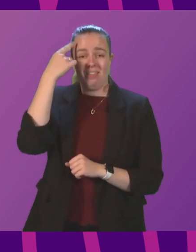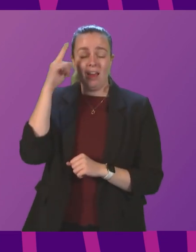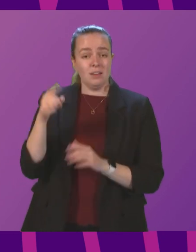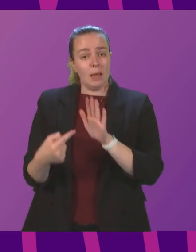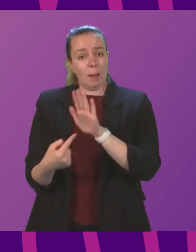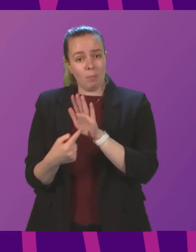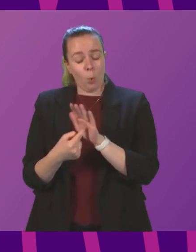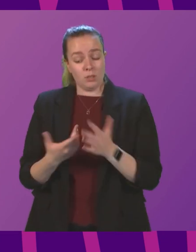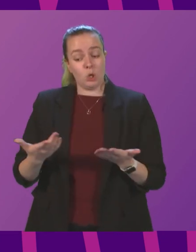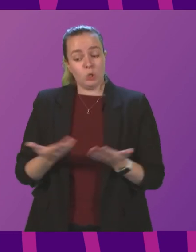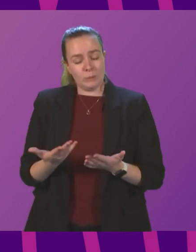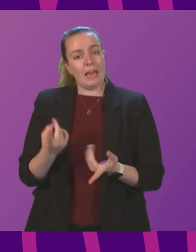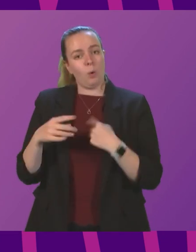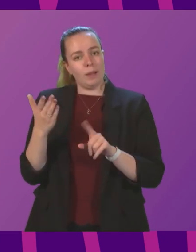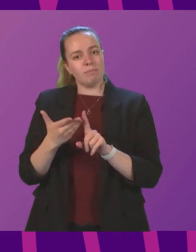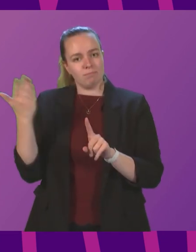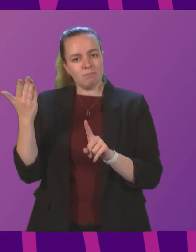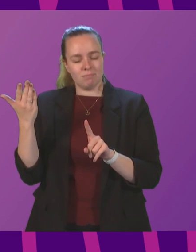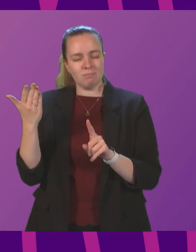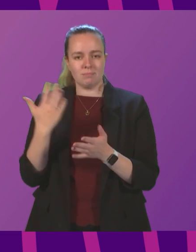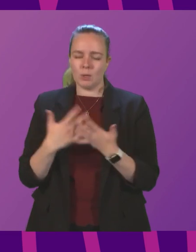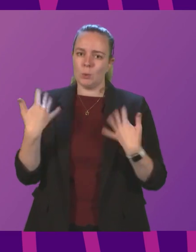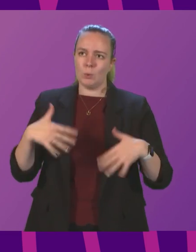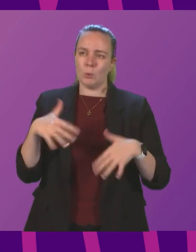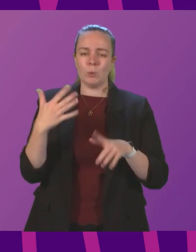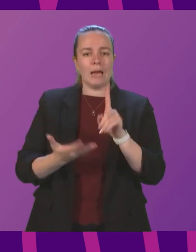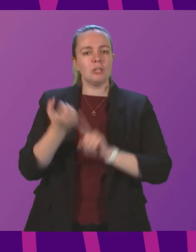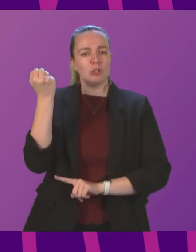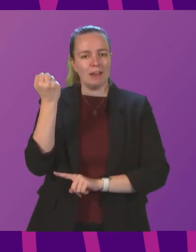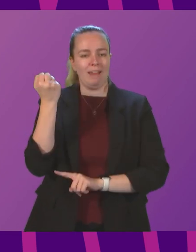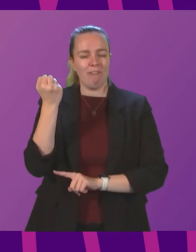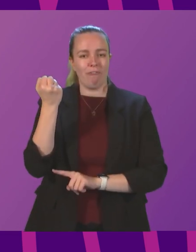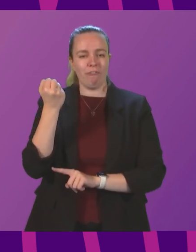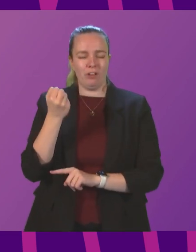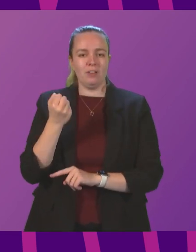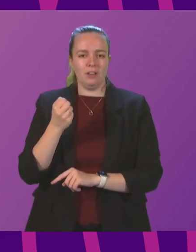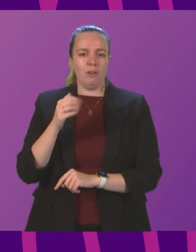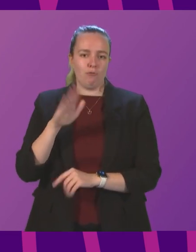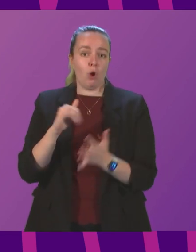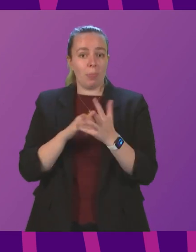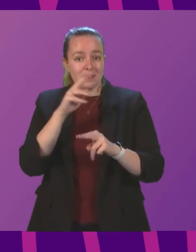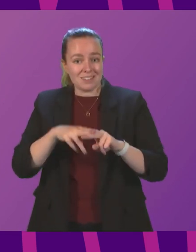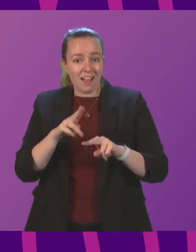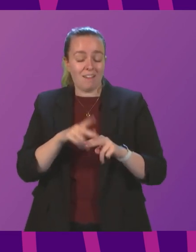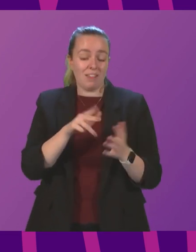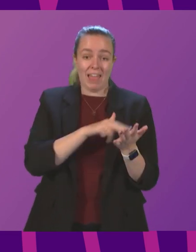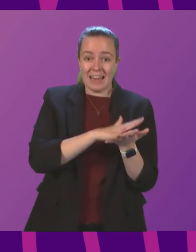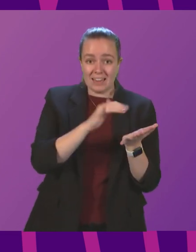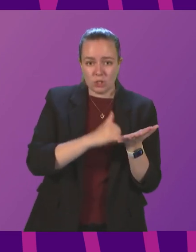I think it is important that today we acknowledge the very significant landmark that has been achieved by the staff both in the